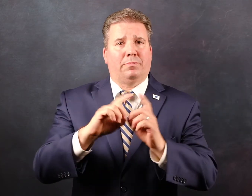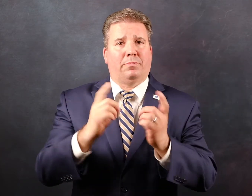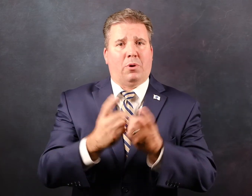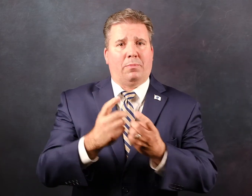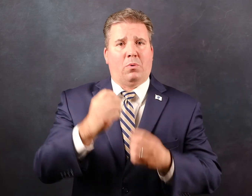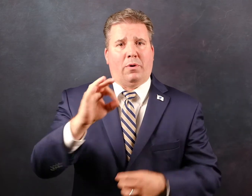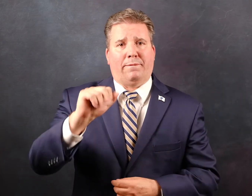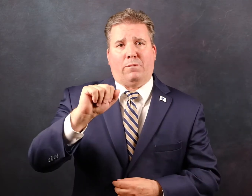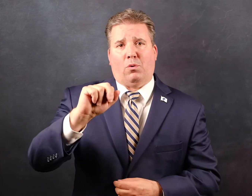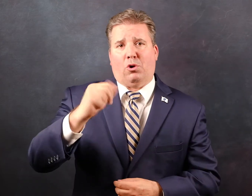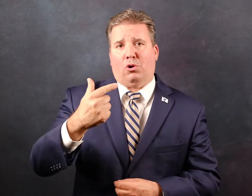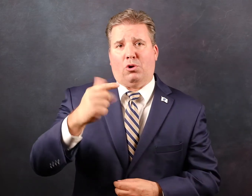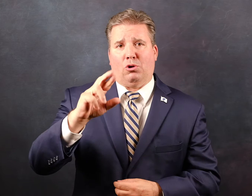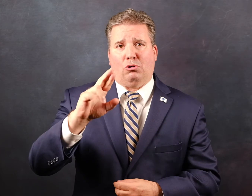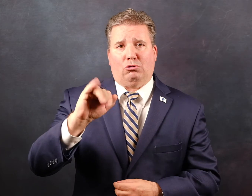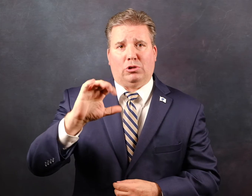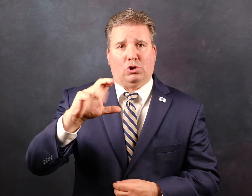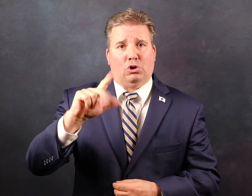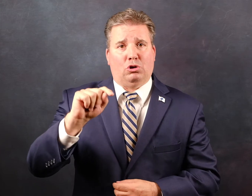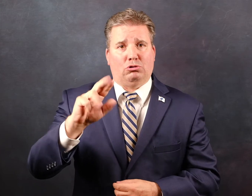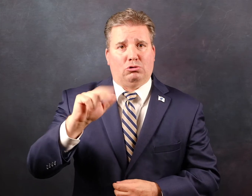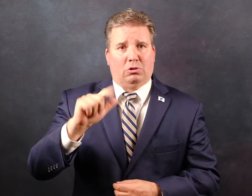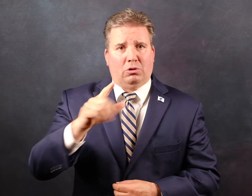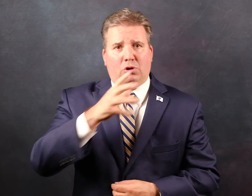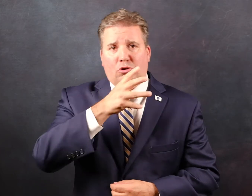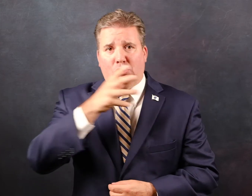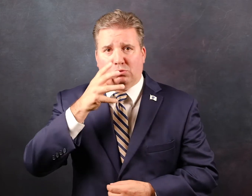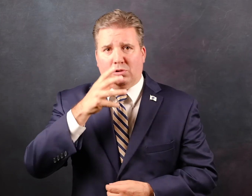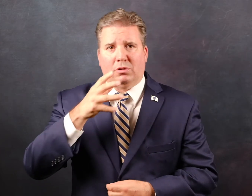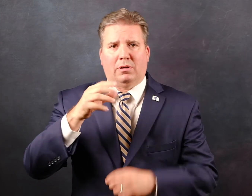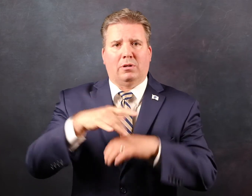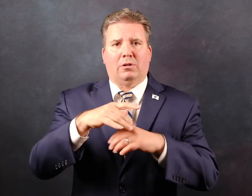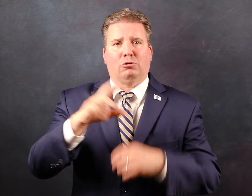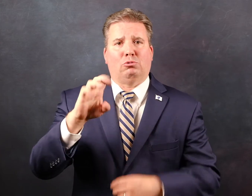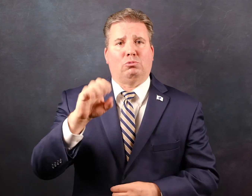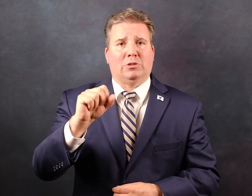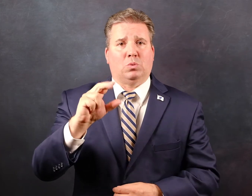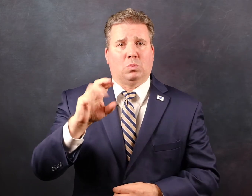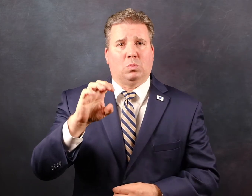MDAR, the Massachusetts Department of Agricultural Resources.